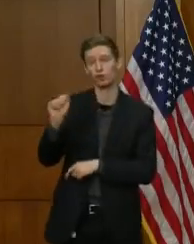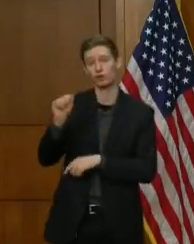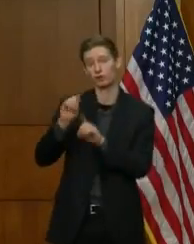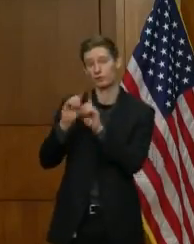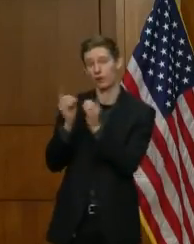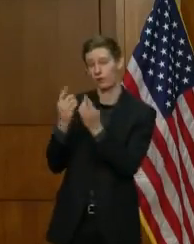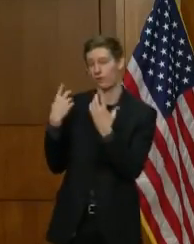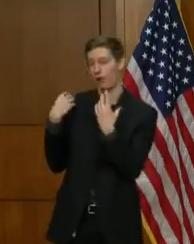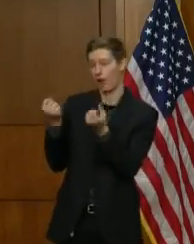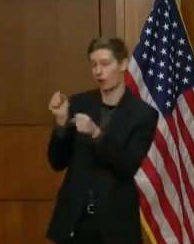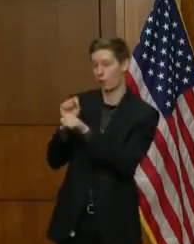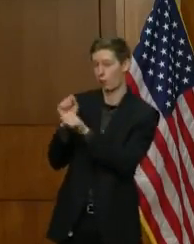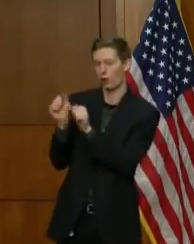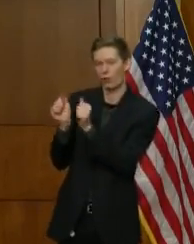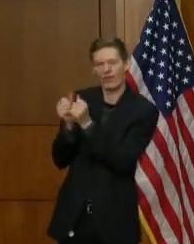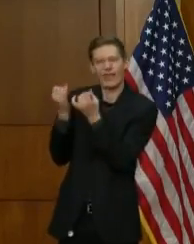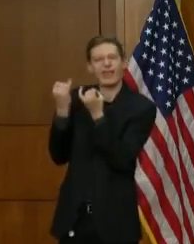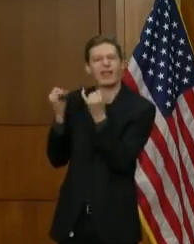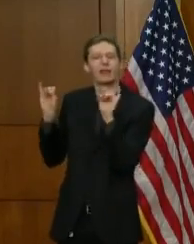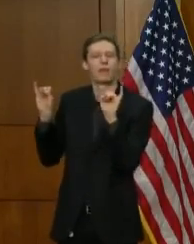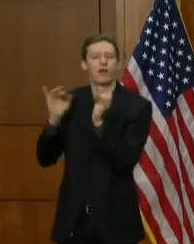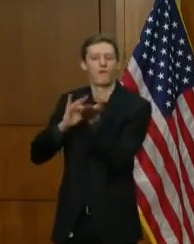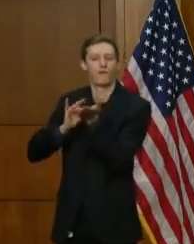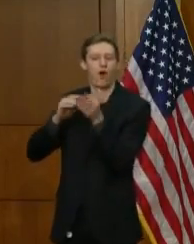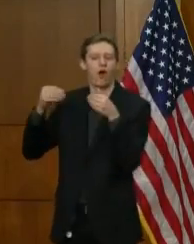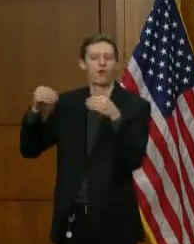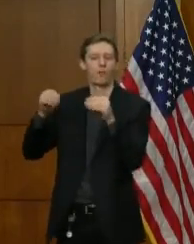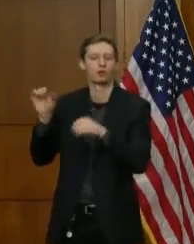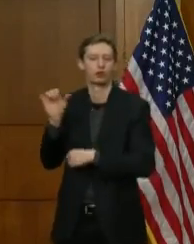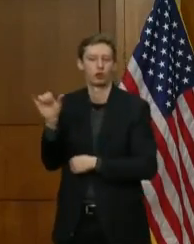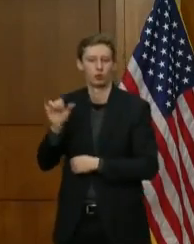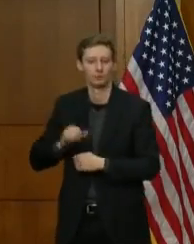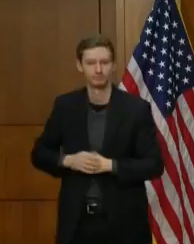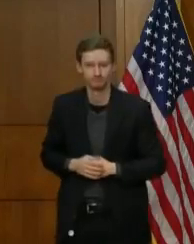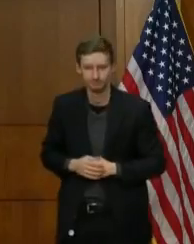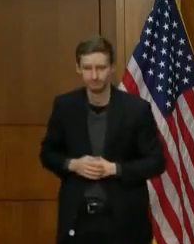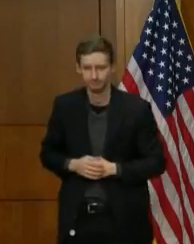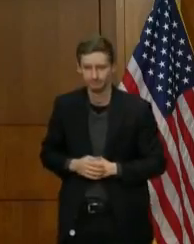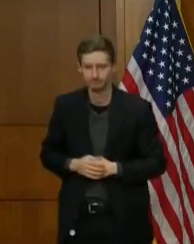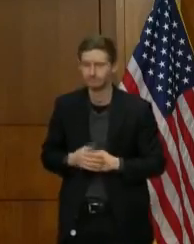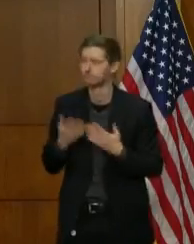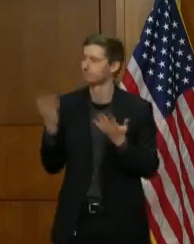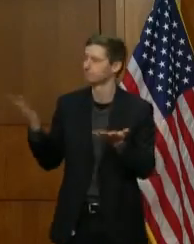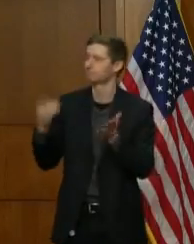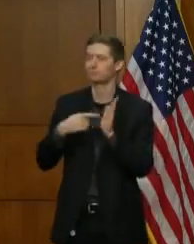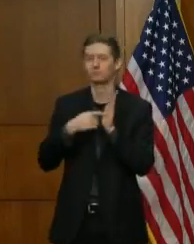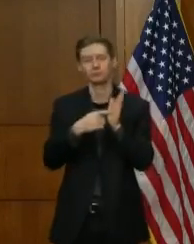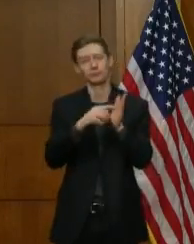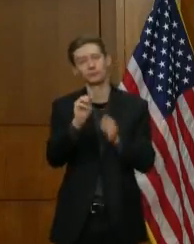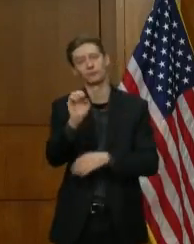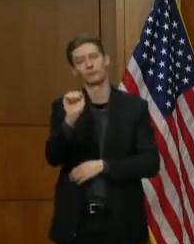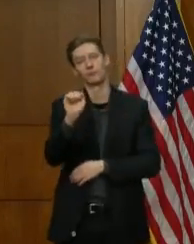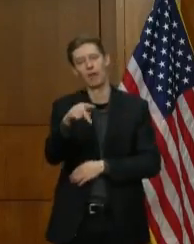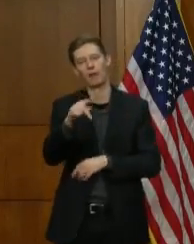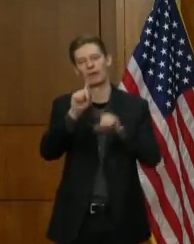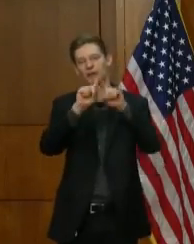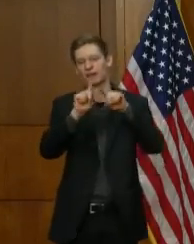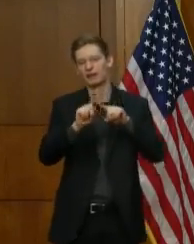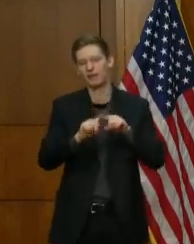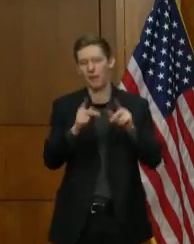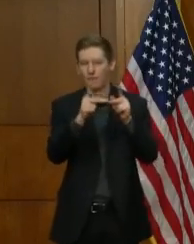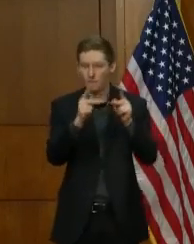with independent pharmacies. Here you can see a map of vaccination sites around the state